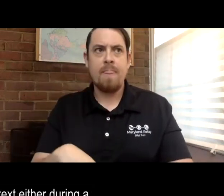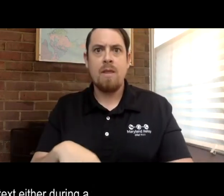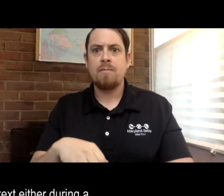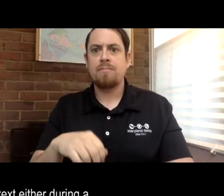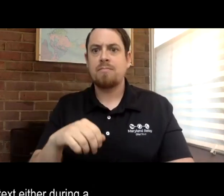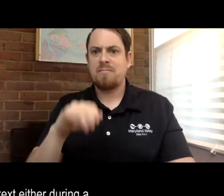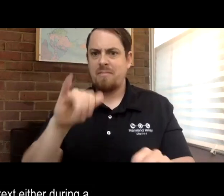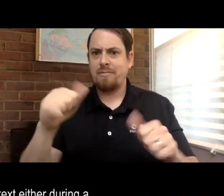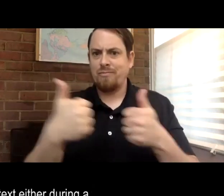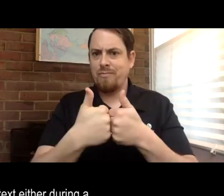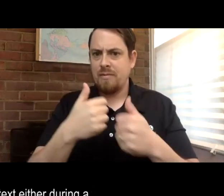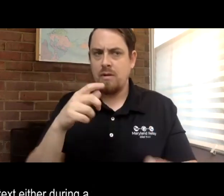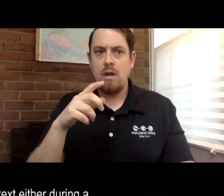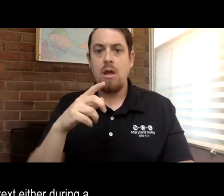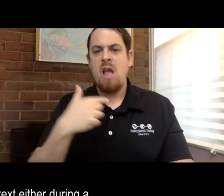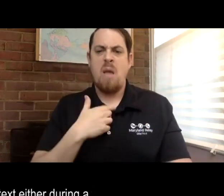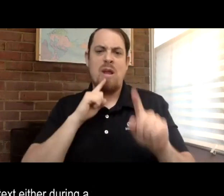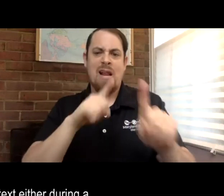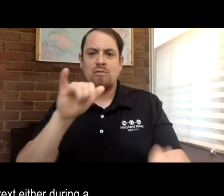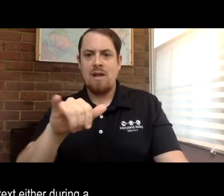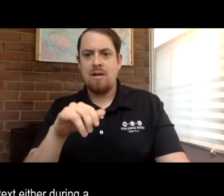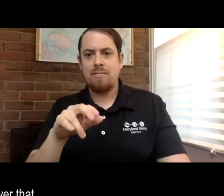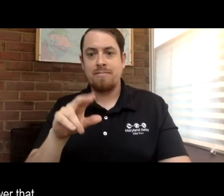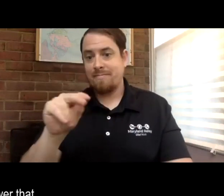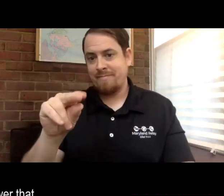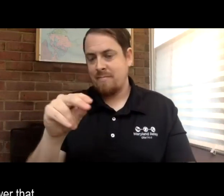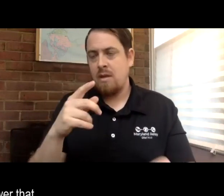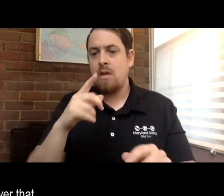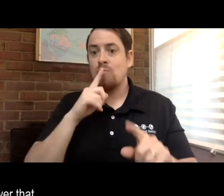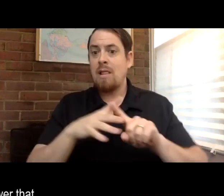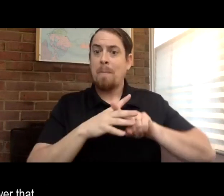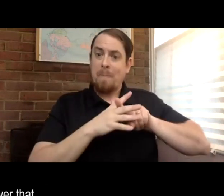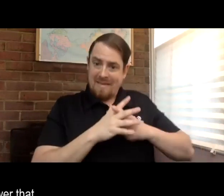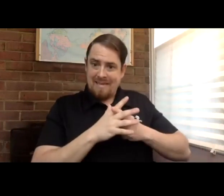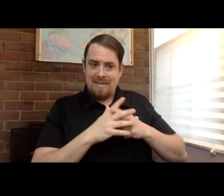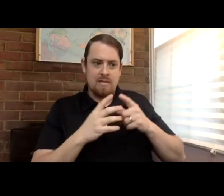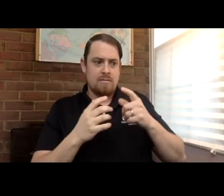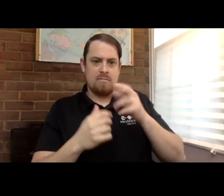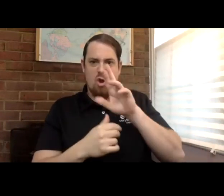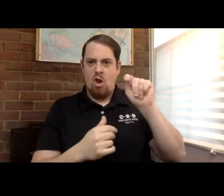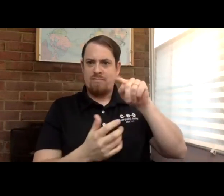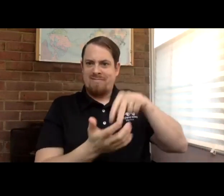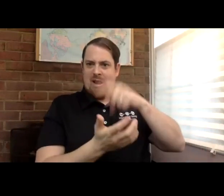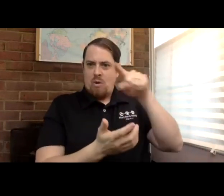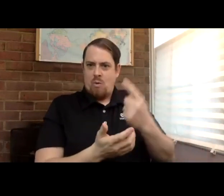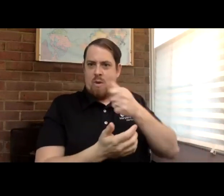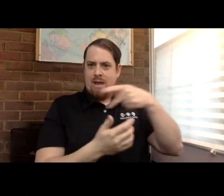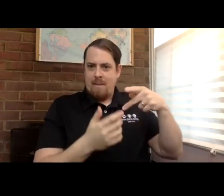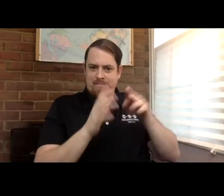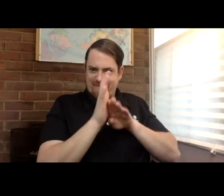text, either during a call or before the call is made? And I can answer that. I can speak to that. The quick answer is no.